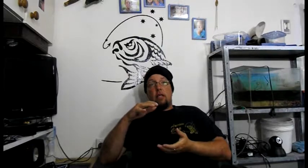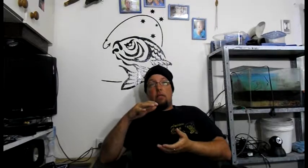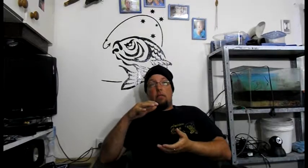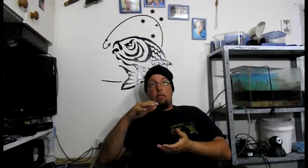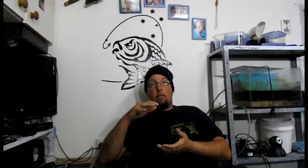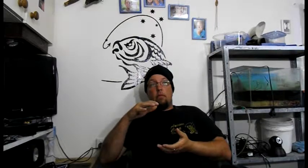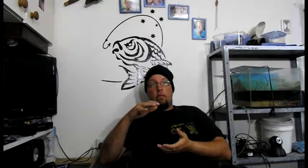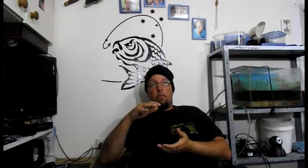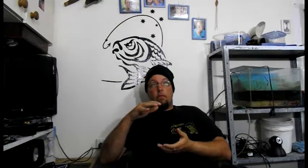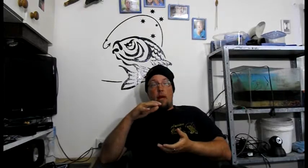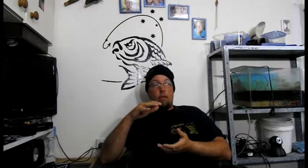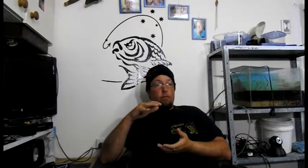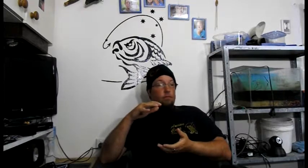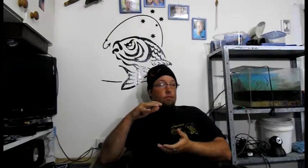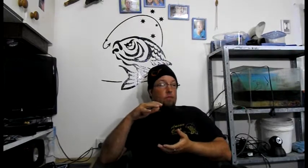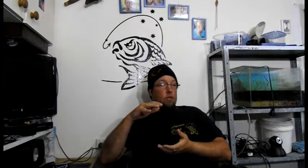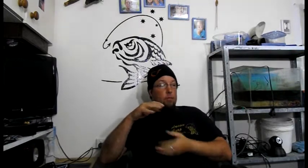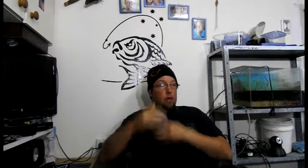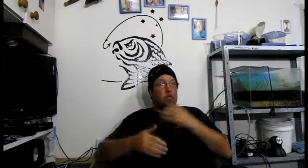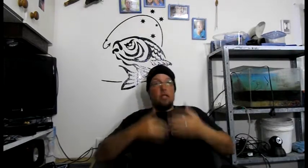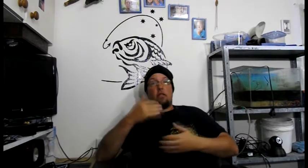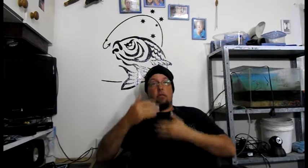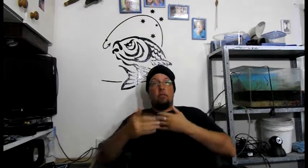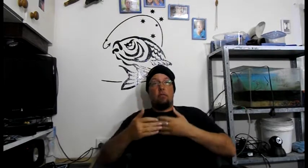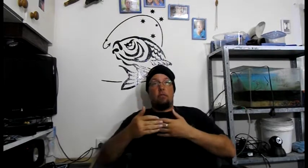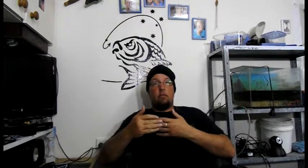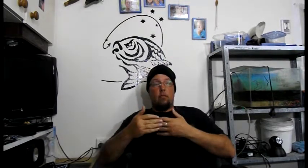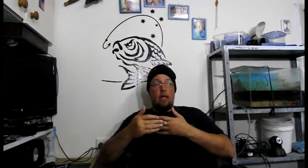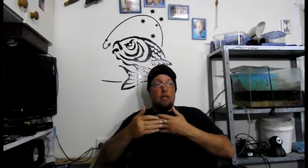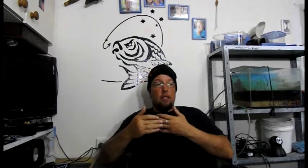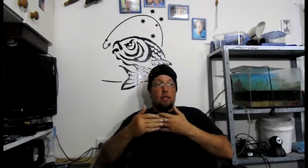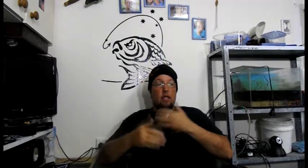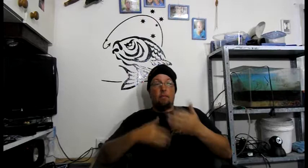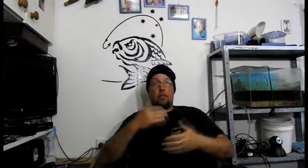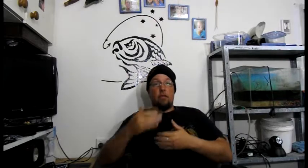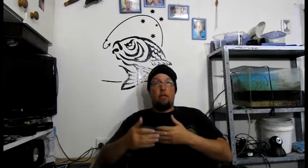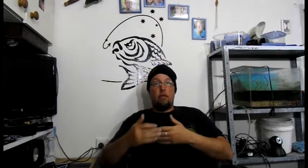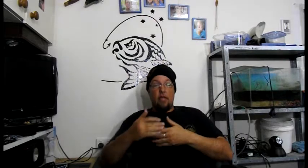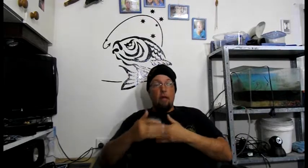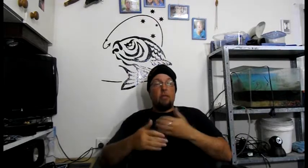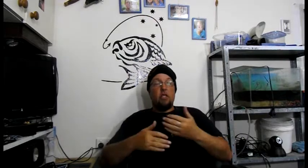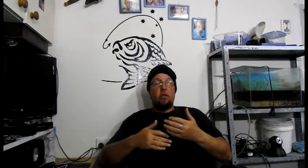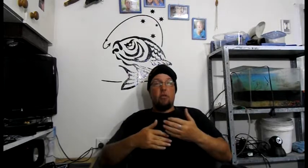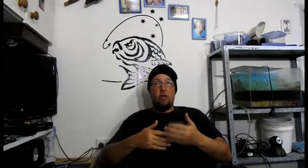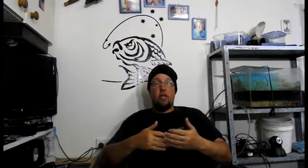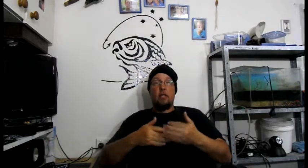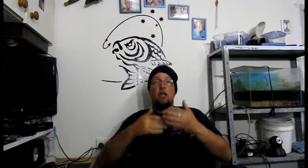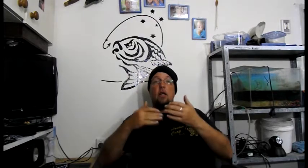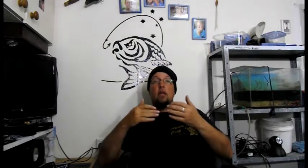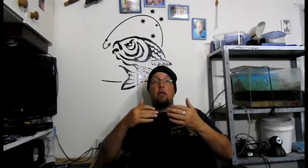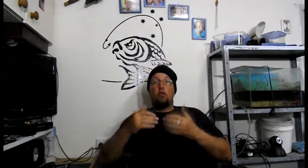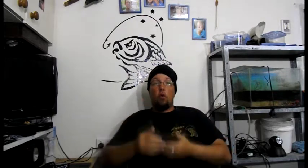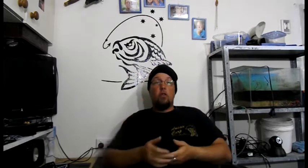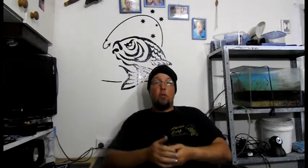process, the decomposition process, draws the